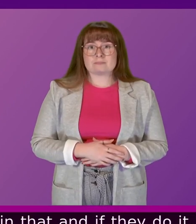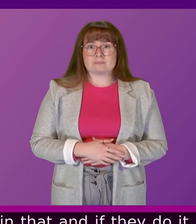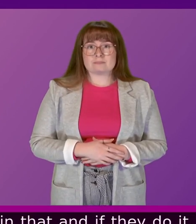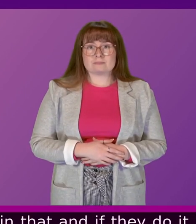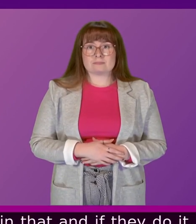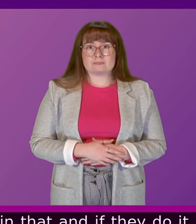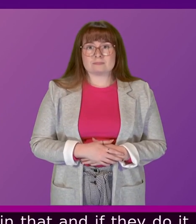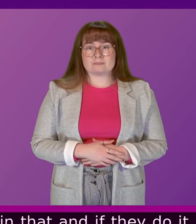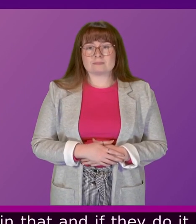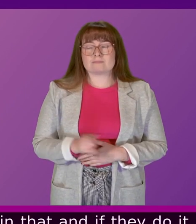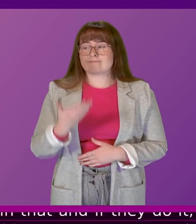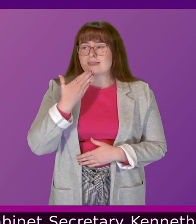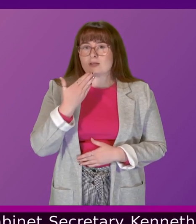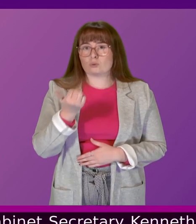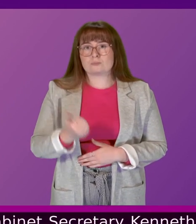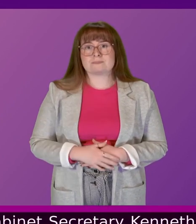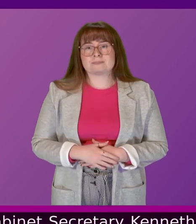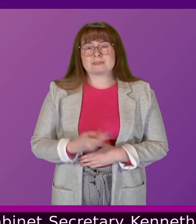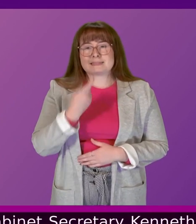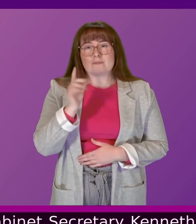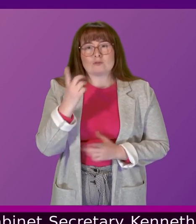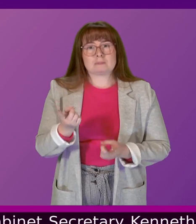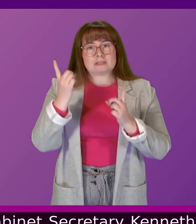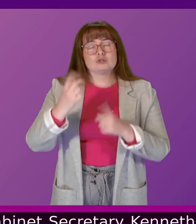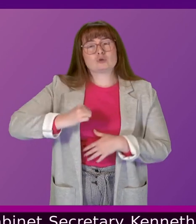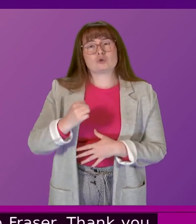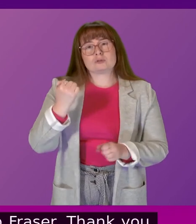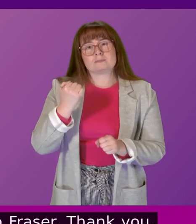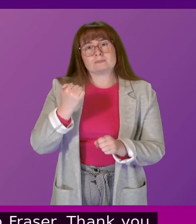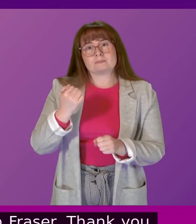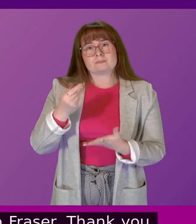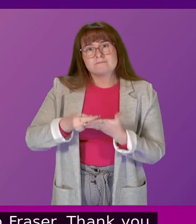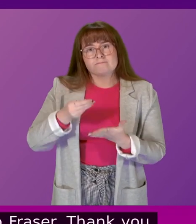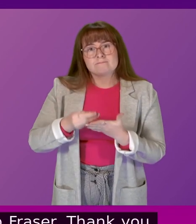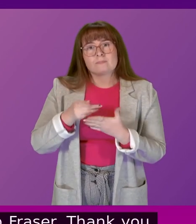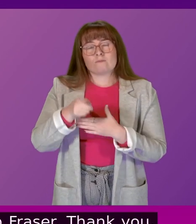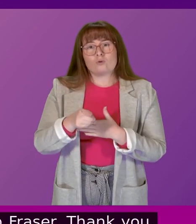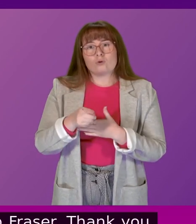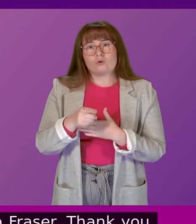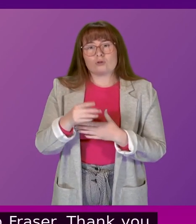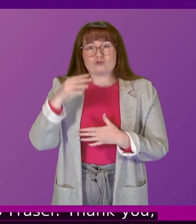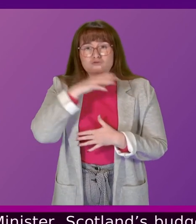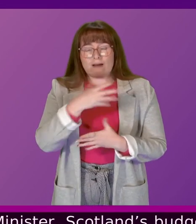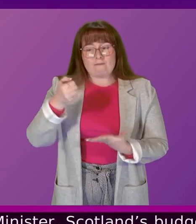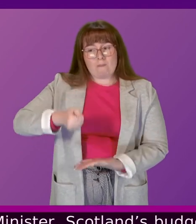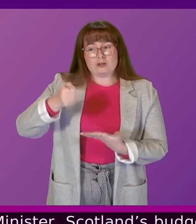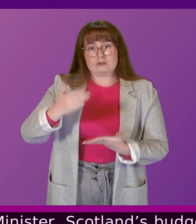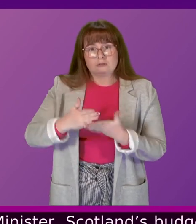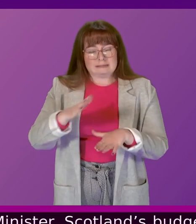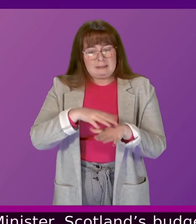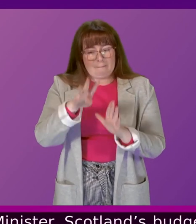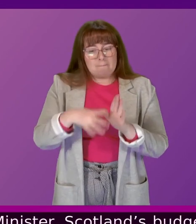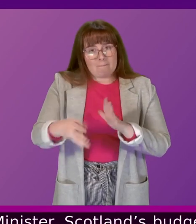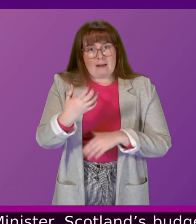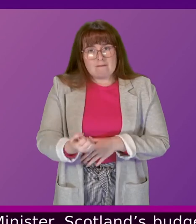Fraser. Thank you, Presiding Officer. Deputy First Minister, Scotland's budget process including scrutiny of the draft budget is heavily constrained by a timetable